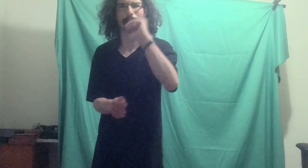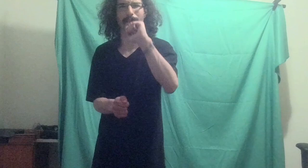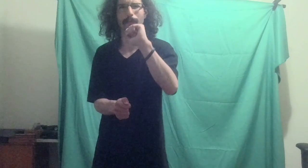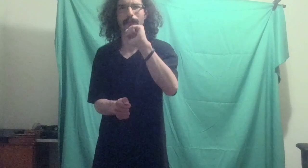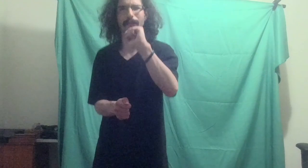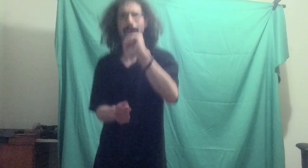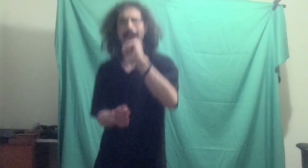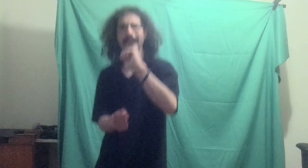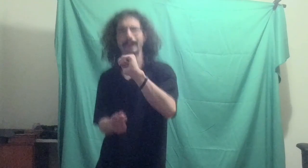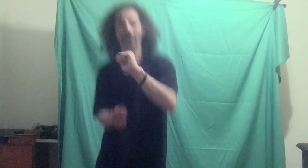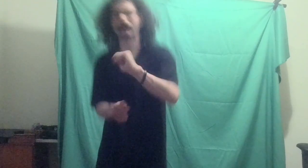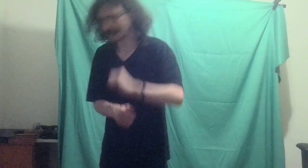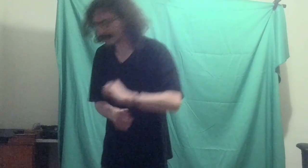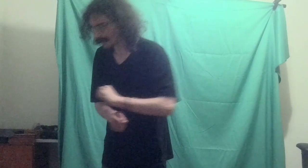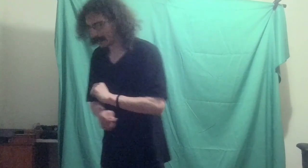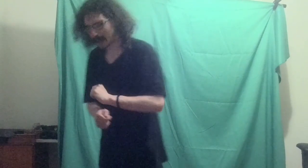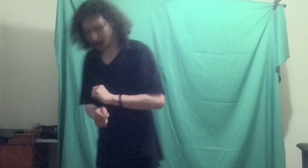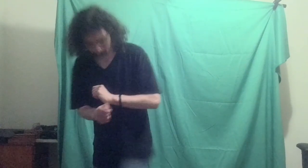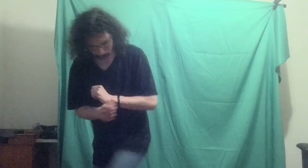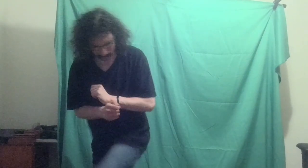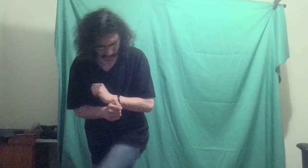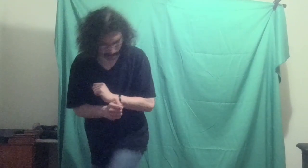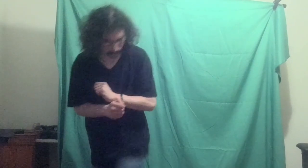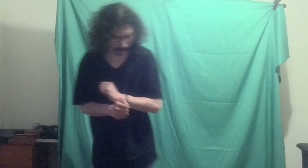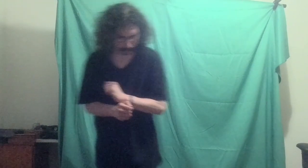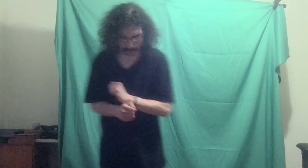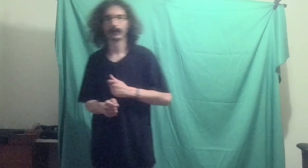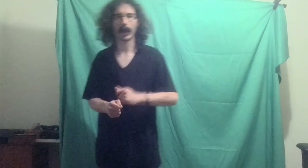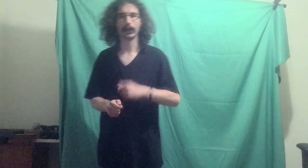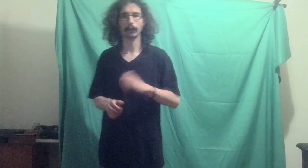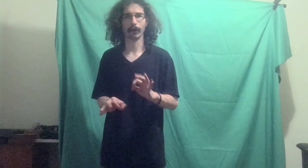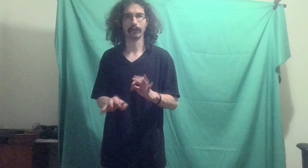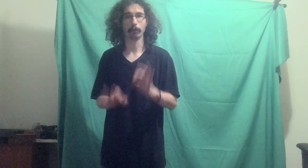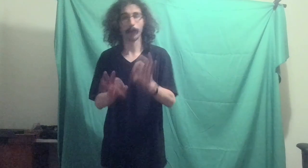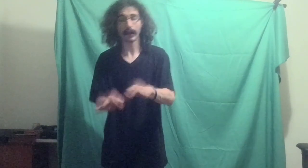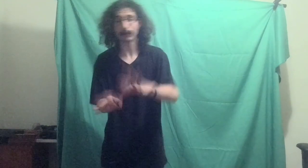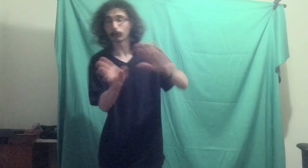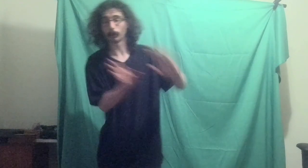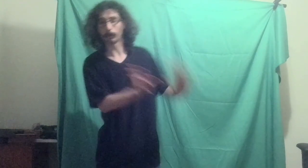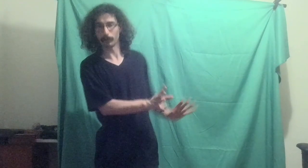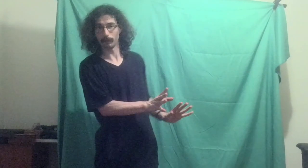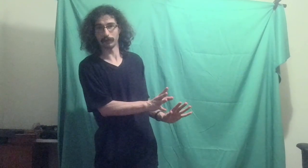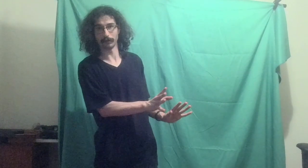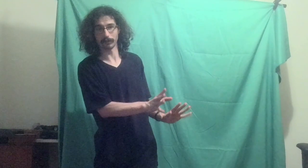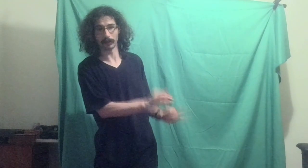down below. Thank you. Ouch, my knee popped. Anyways, back to what we were discussing.